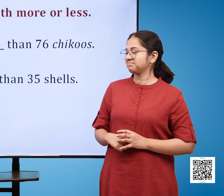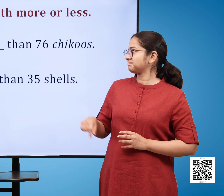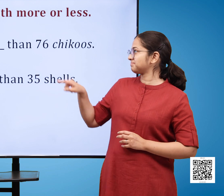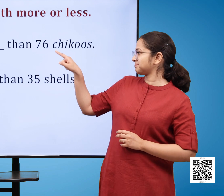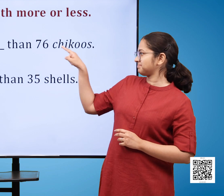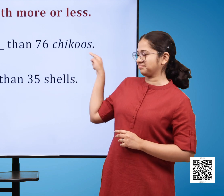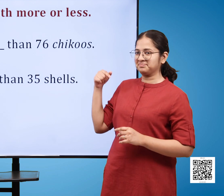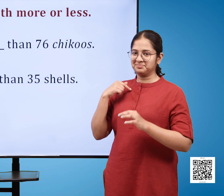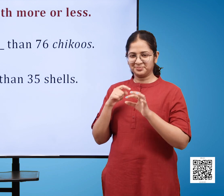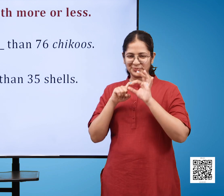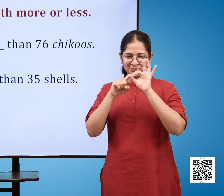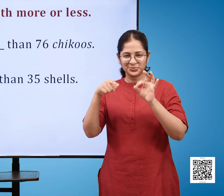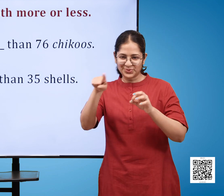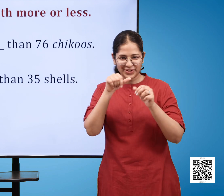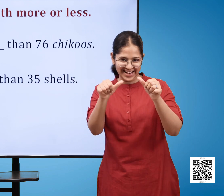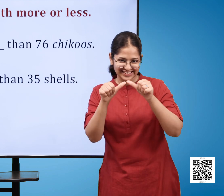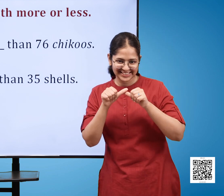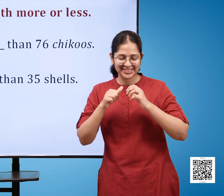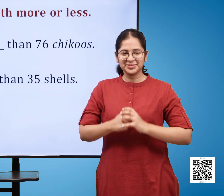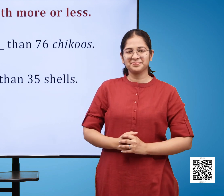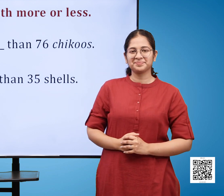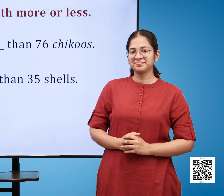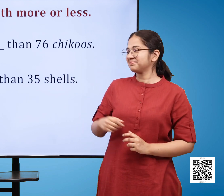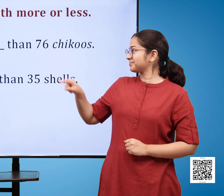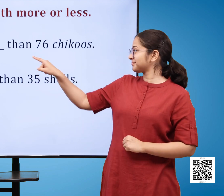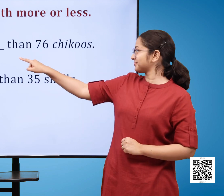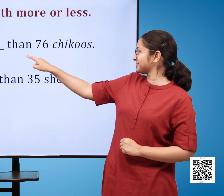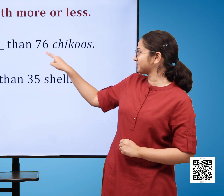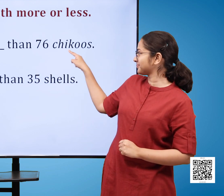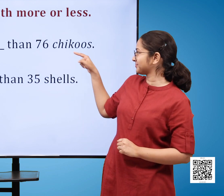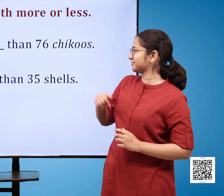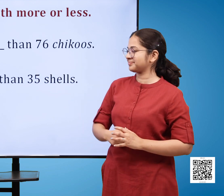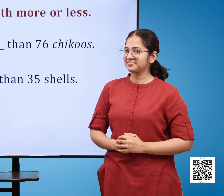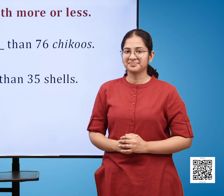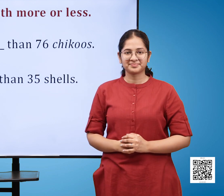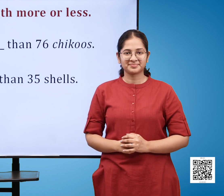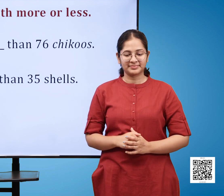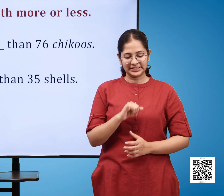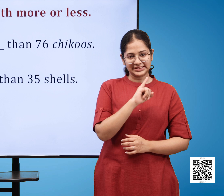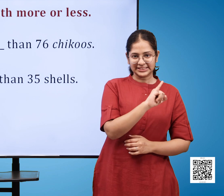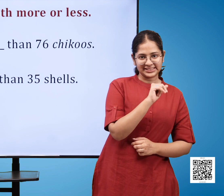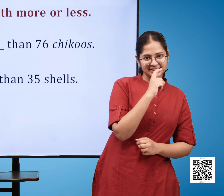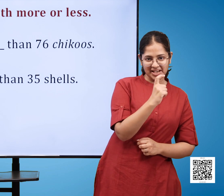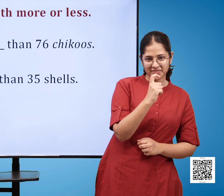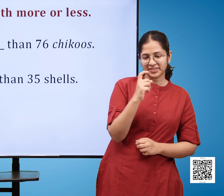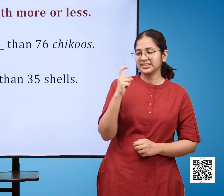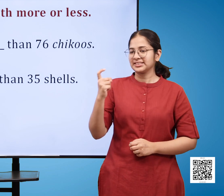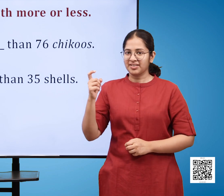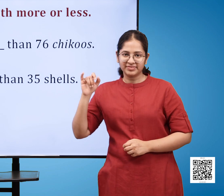fill in the blanks with more or less a 67 chikus are blank